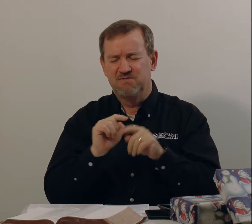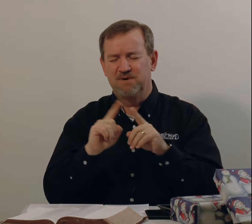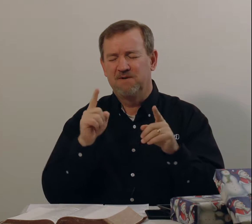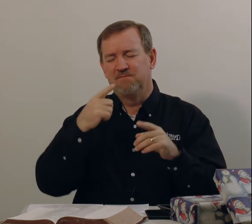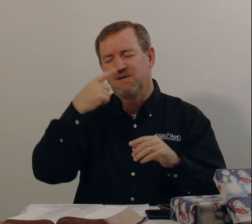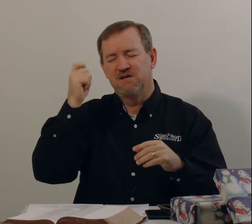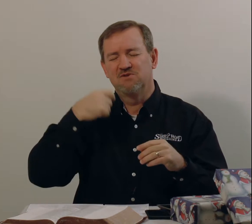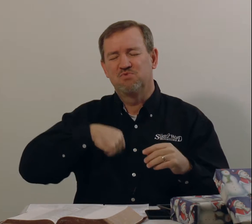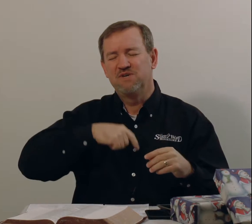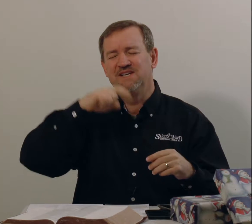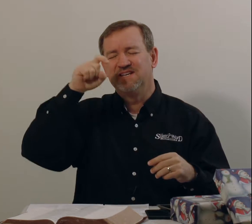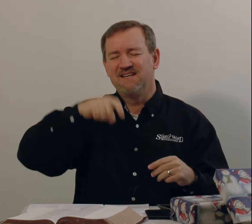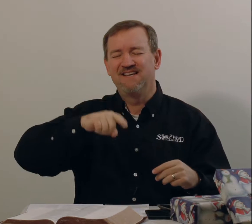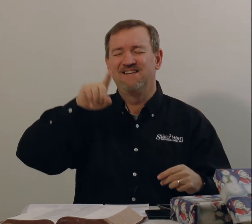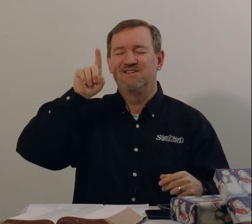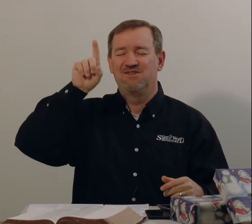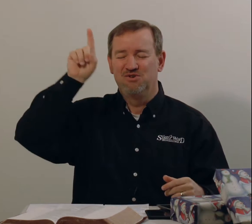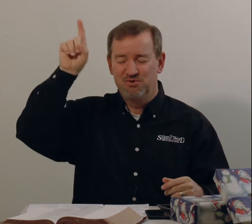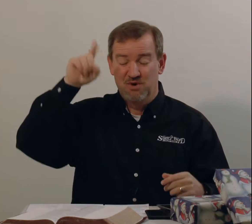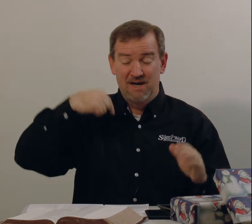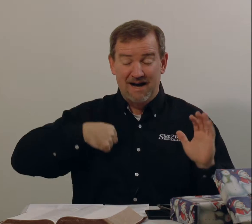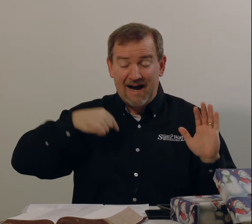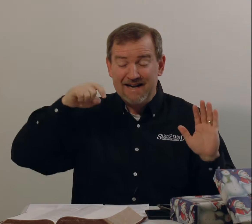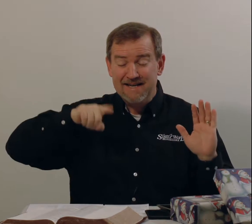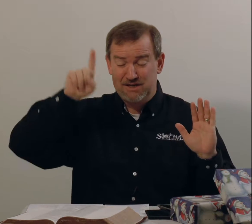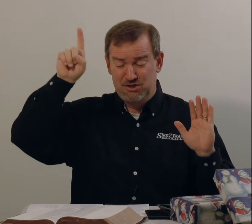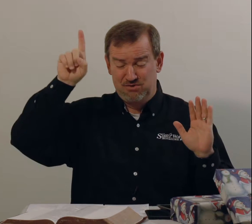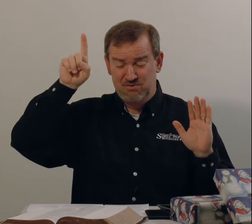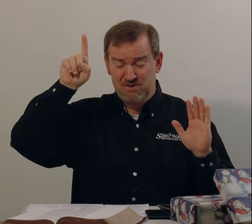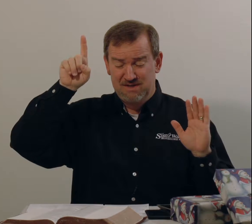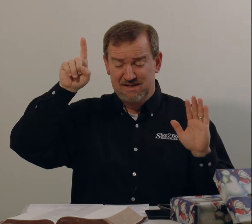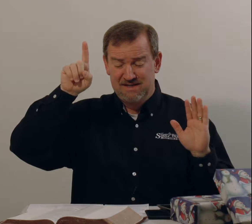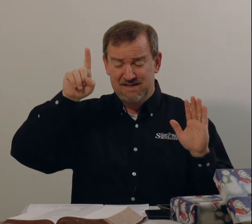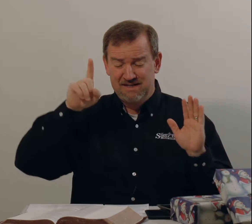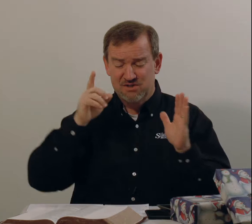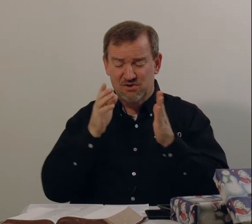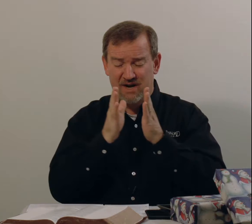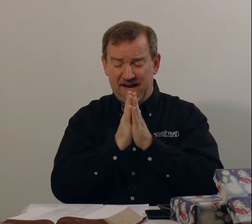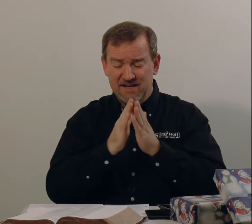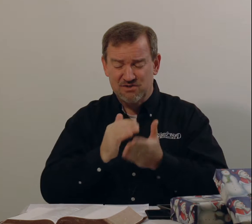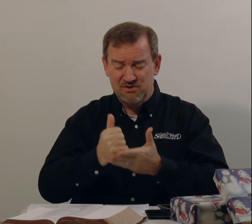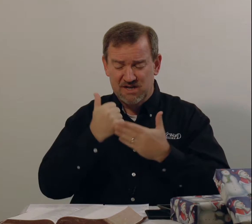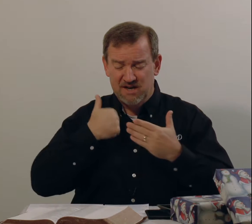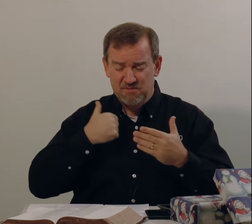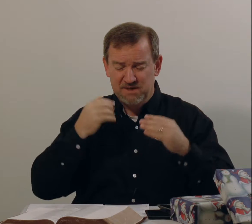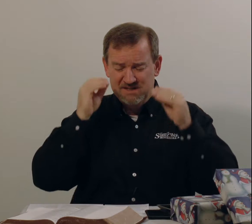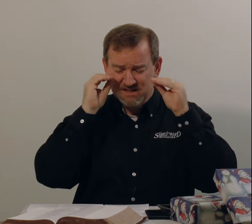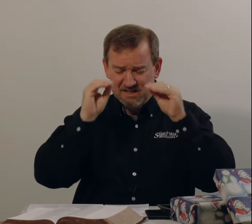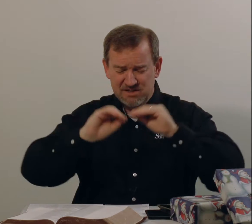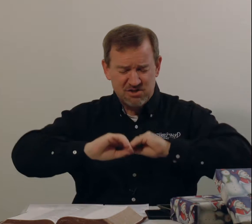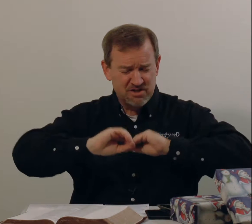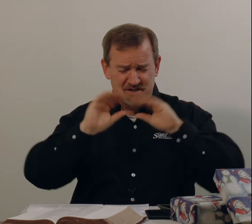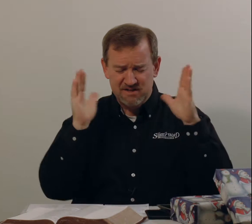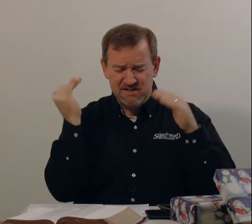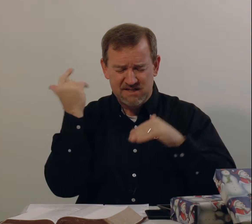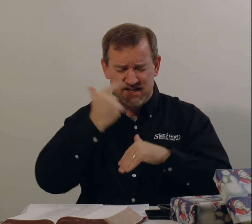but because we need you. I need you. And so I ask you to help me to teach clearly today.